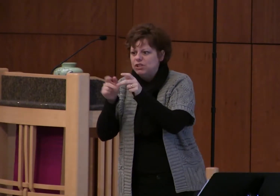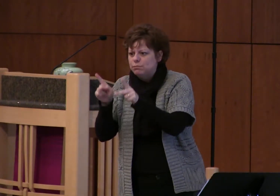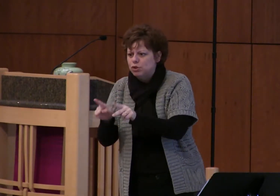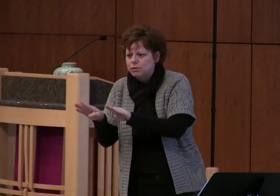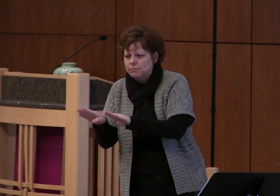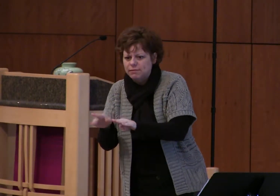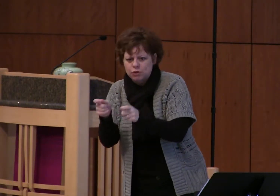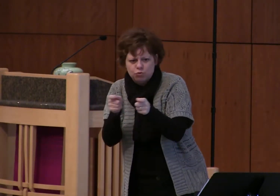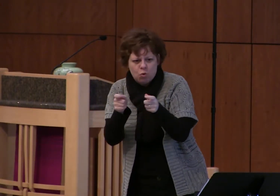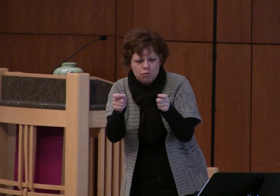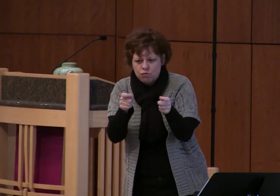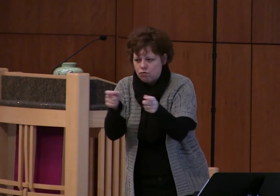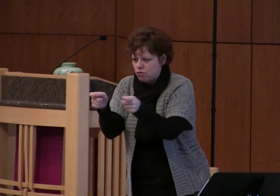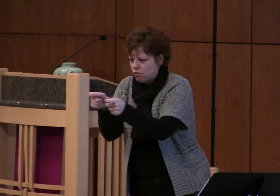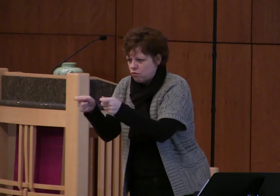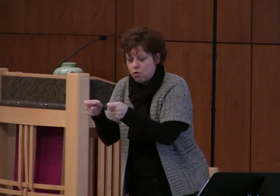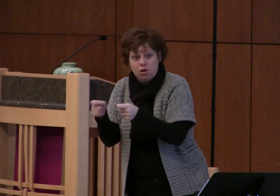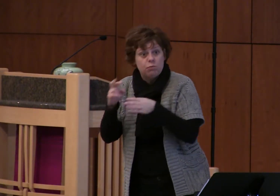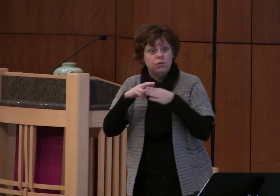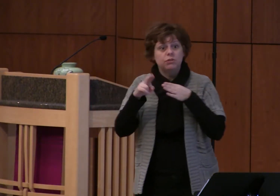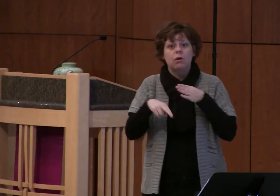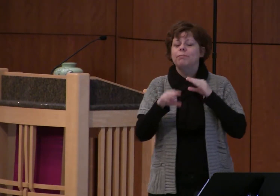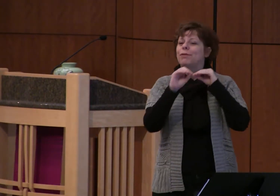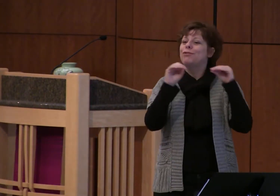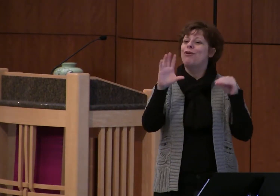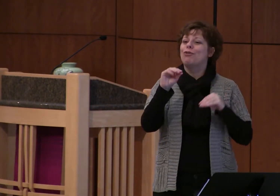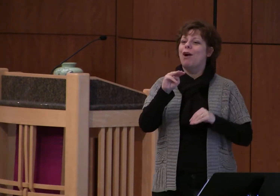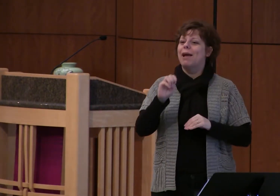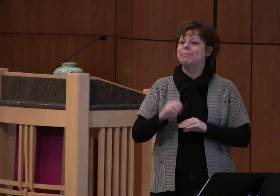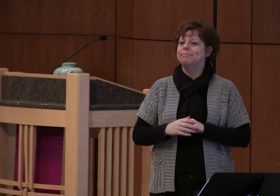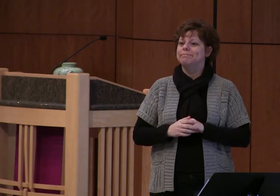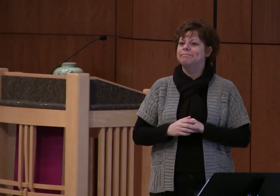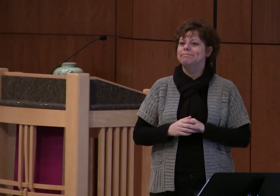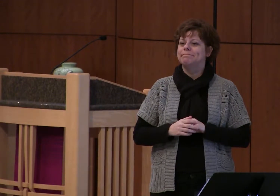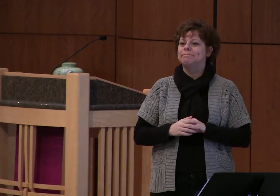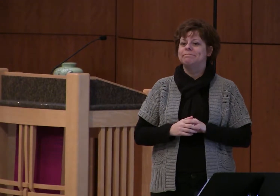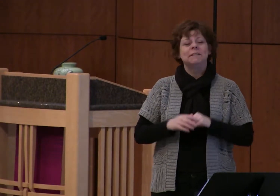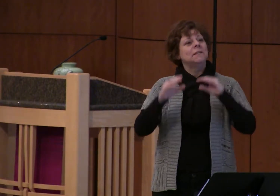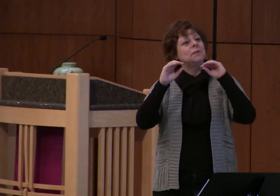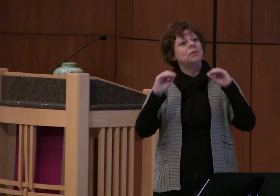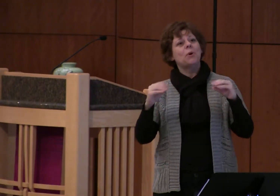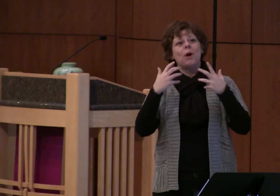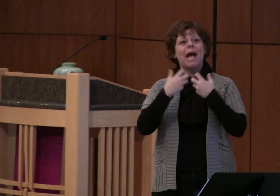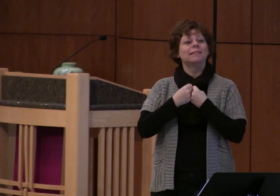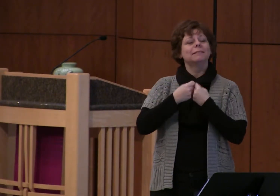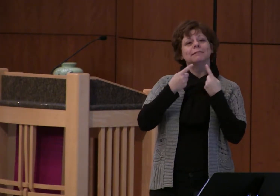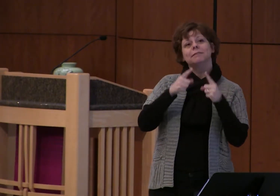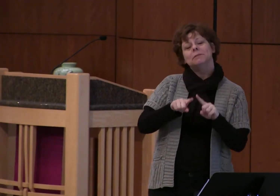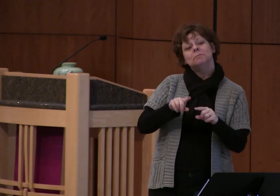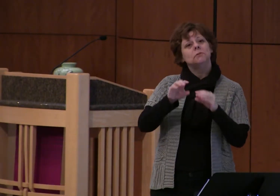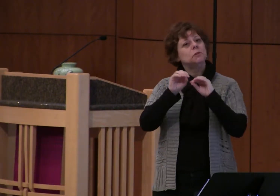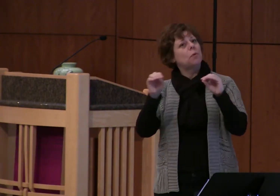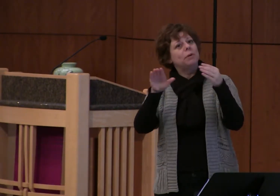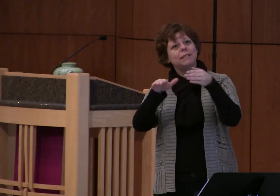so as a result there was no crime there were uh no accidents that took the lives of teenagers